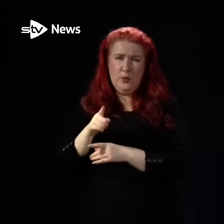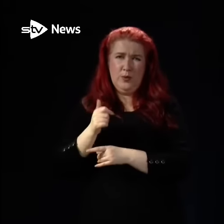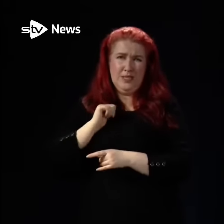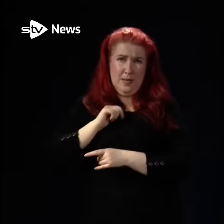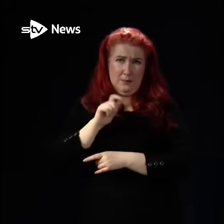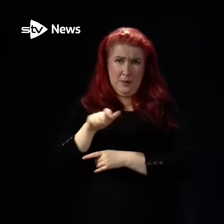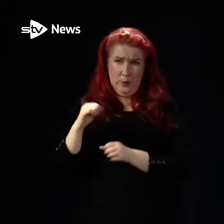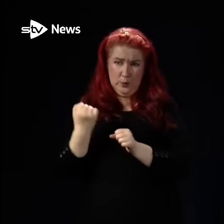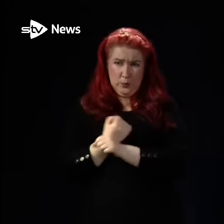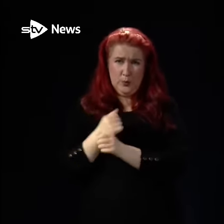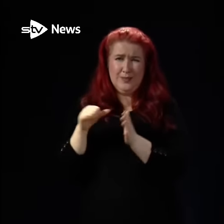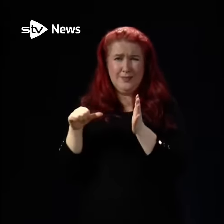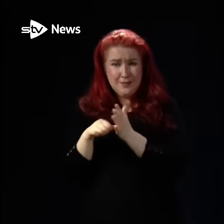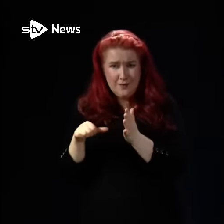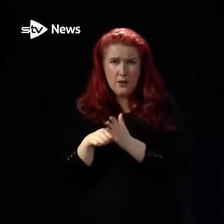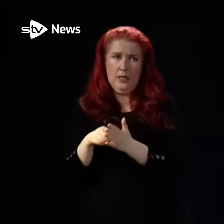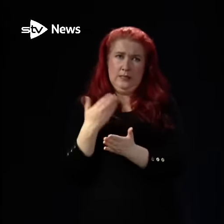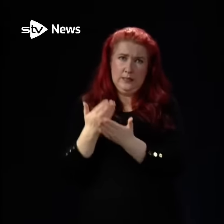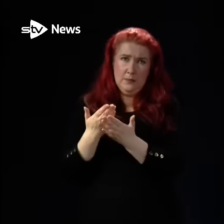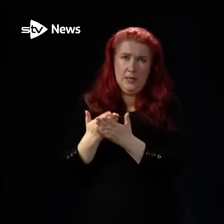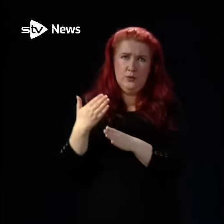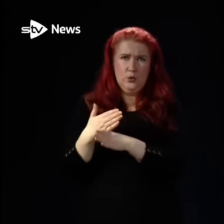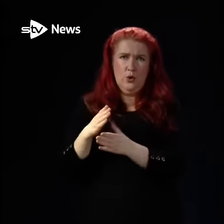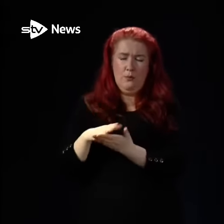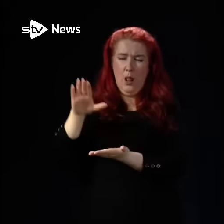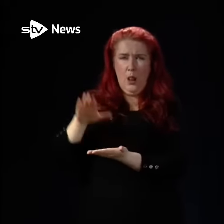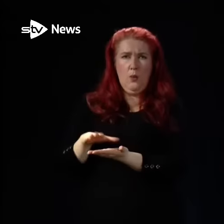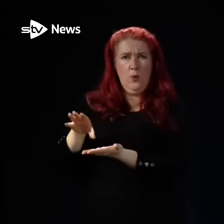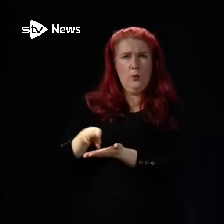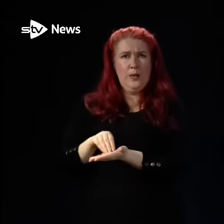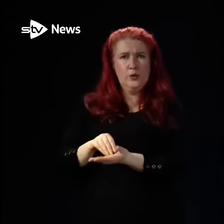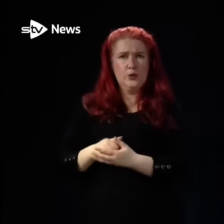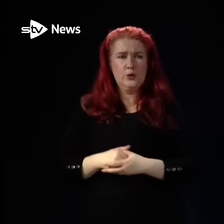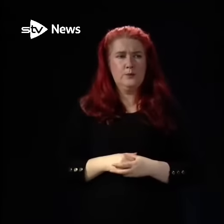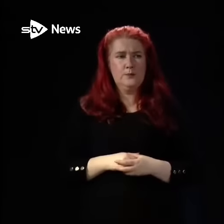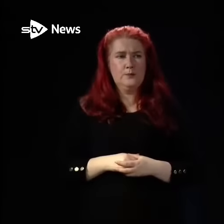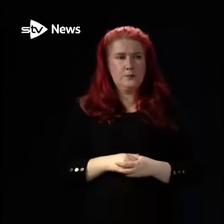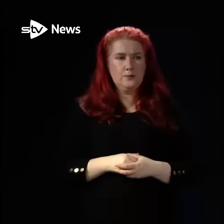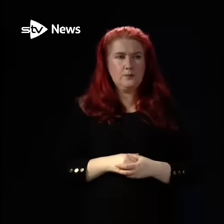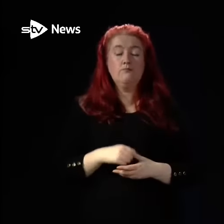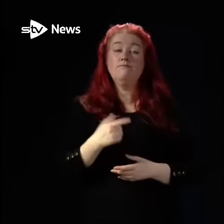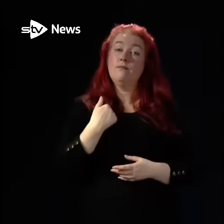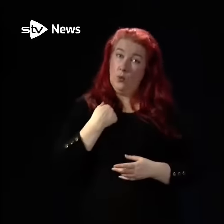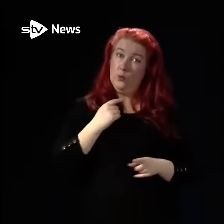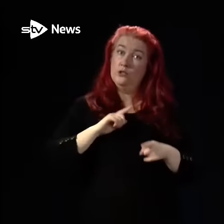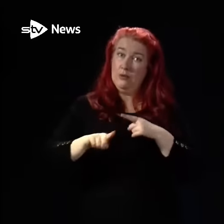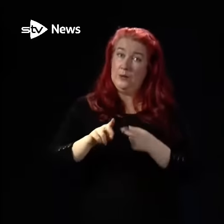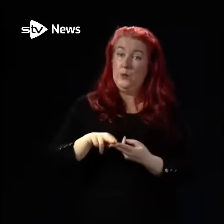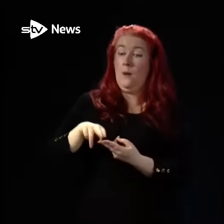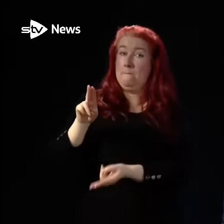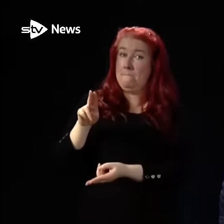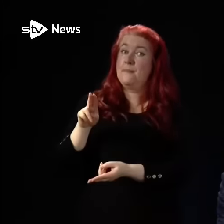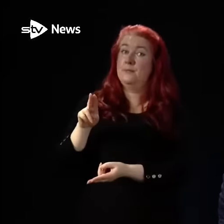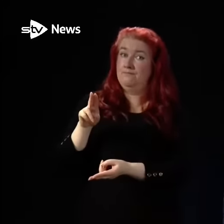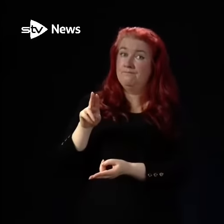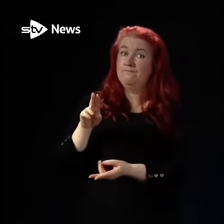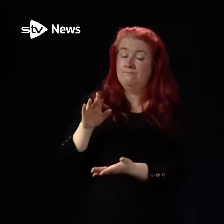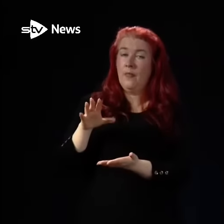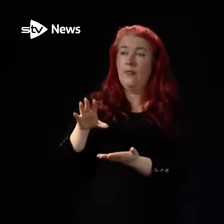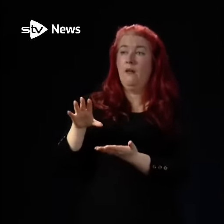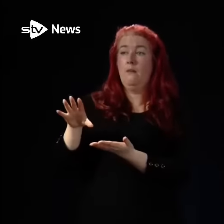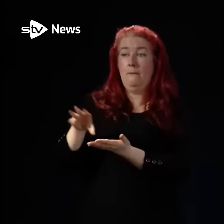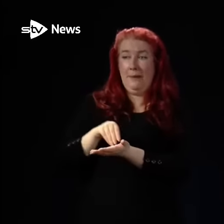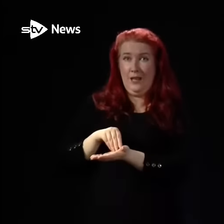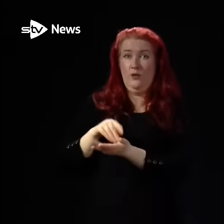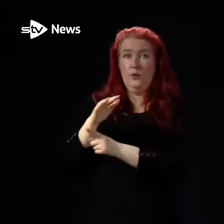do a very difficult, demanding job for such a low wage? We're seeking to increase the pay of those in social